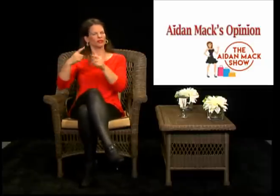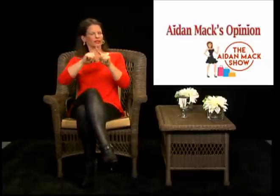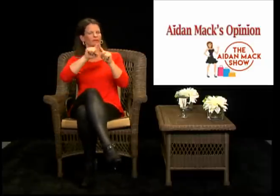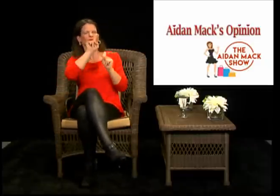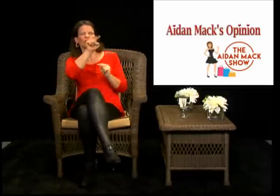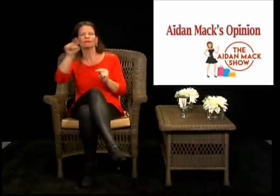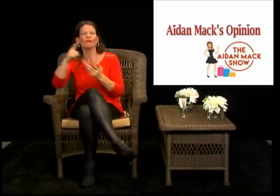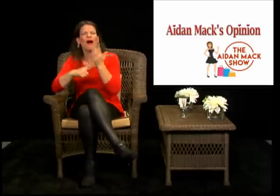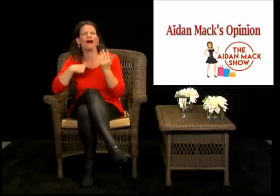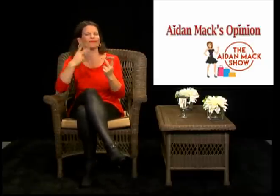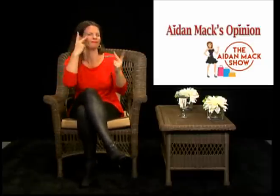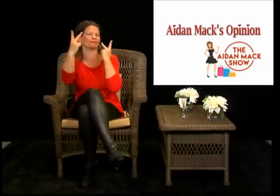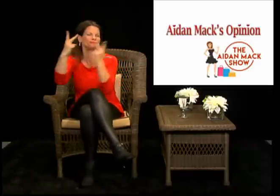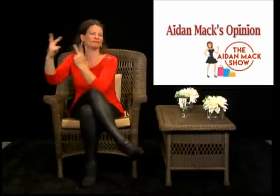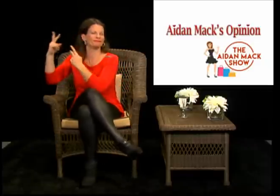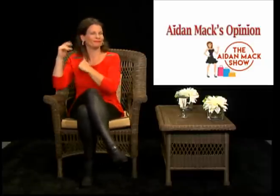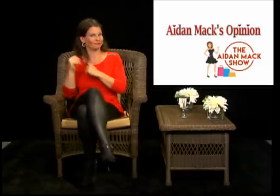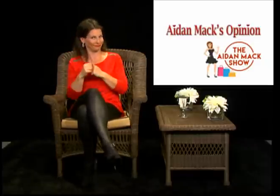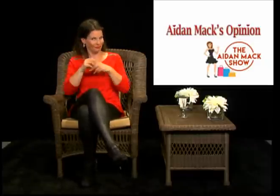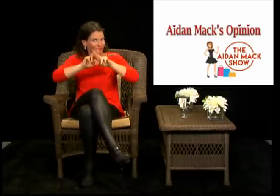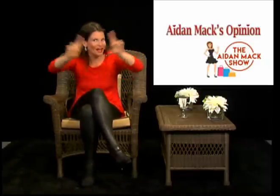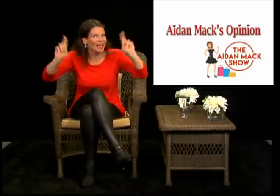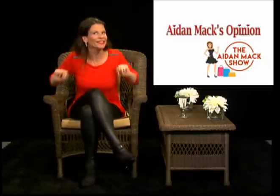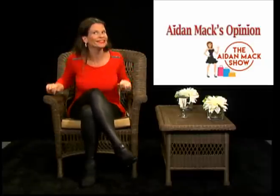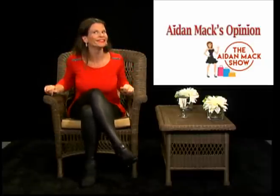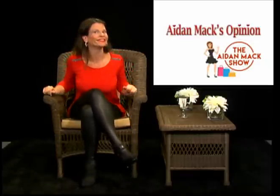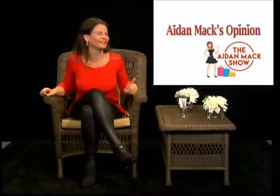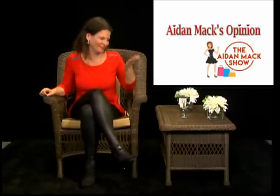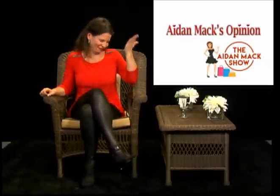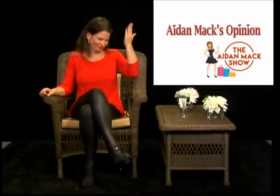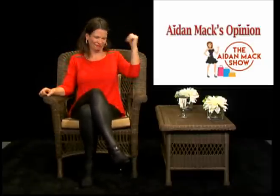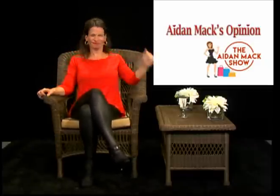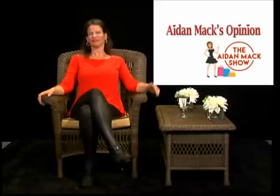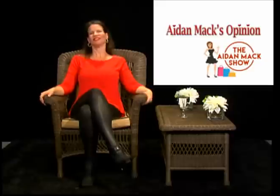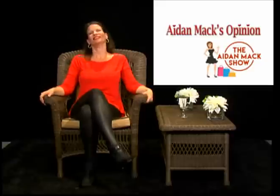involved in discussions and just seeing how it goes. Are you ready?